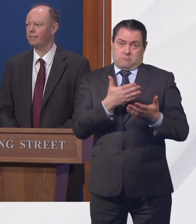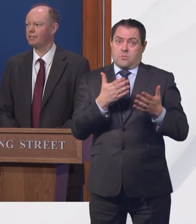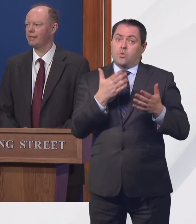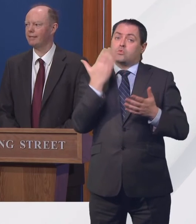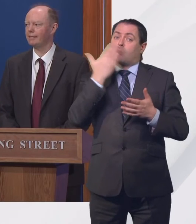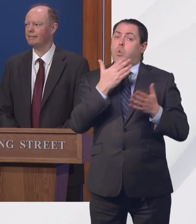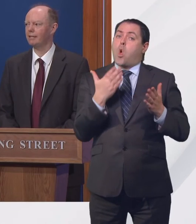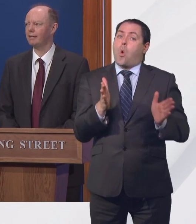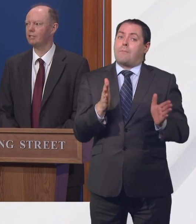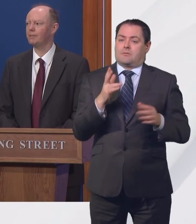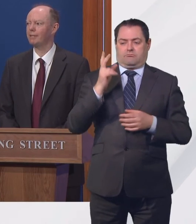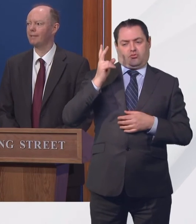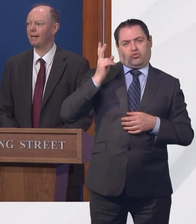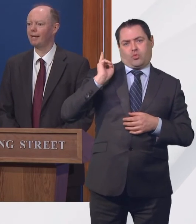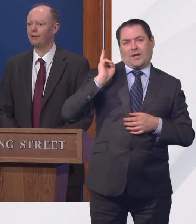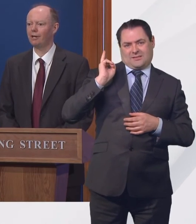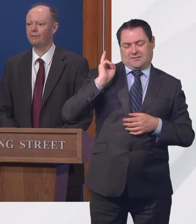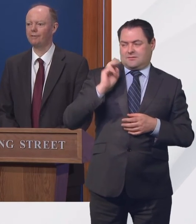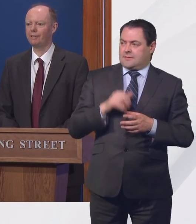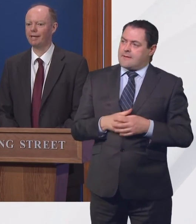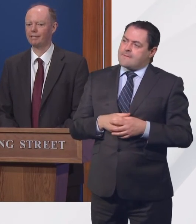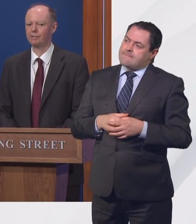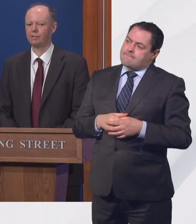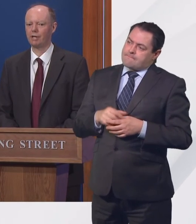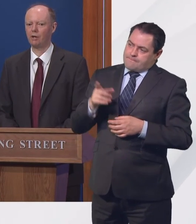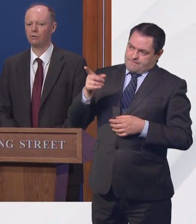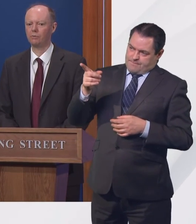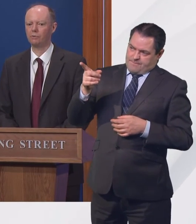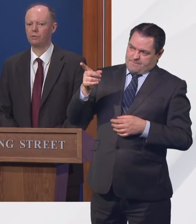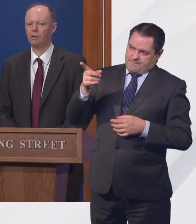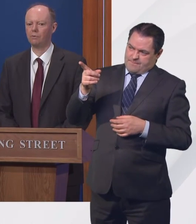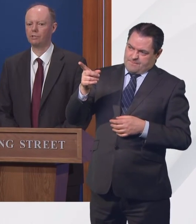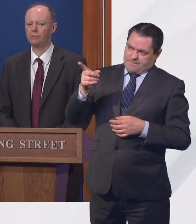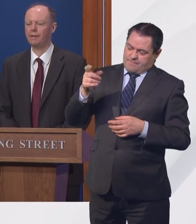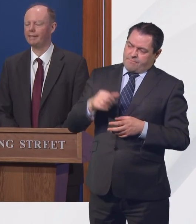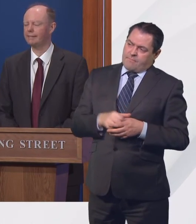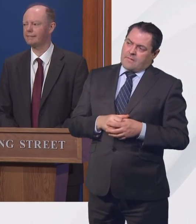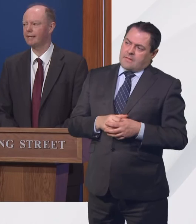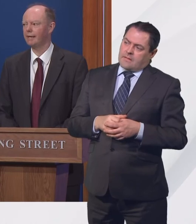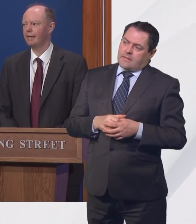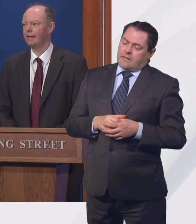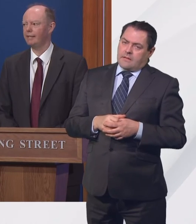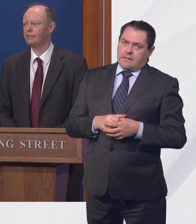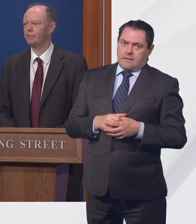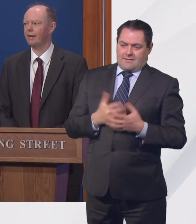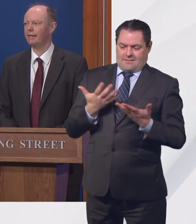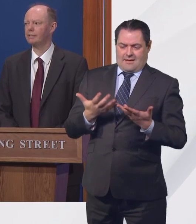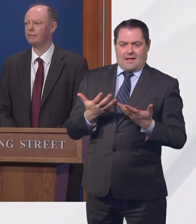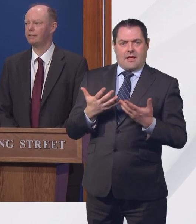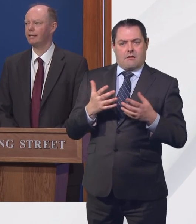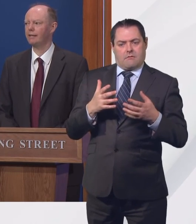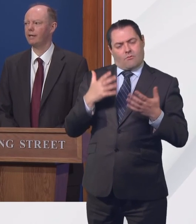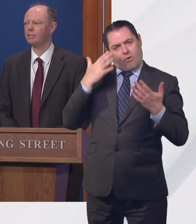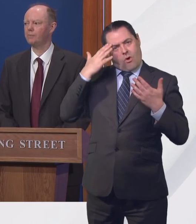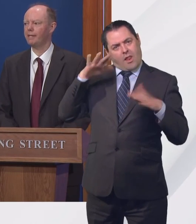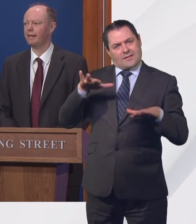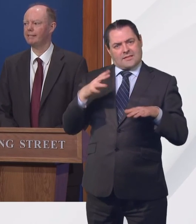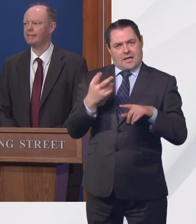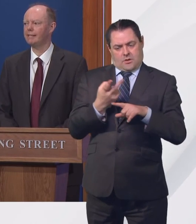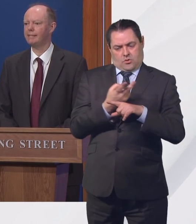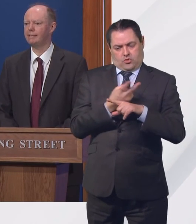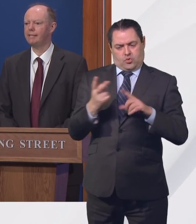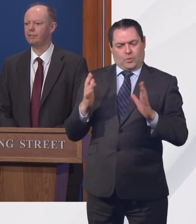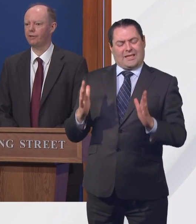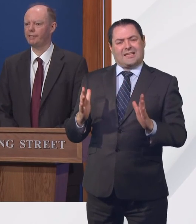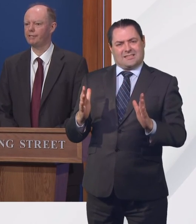can see on this, and I think this is likely to become clearer over the next two weeks, is that there has been